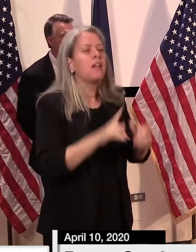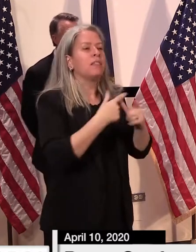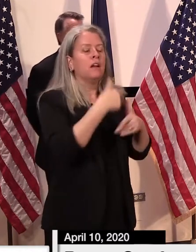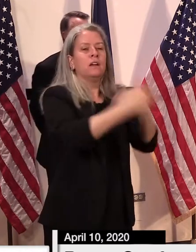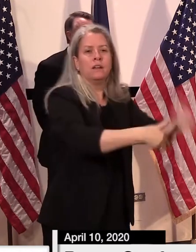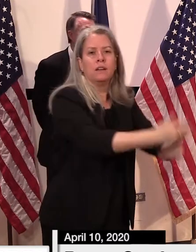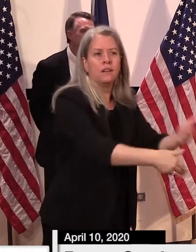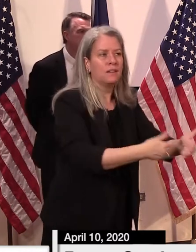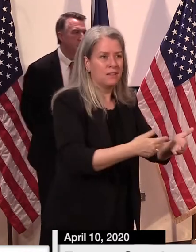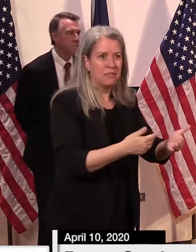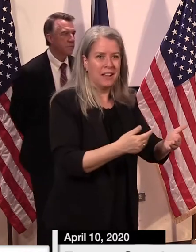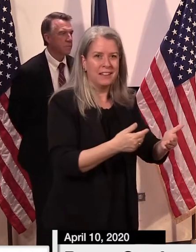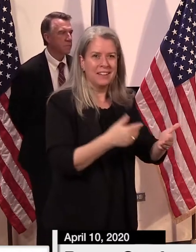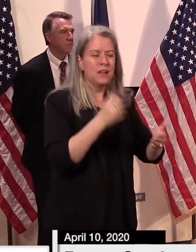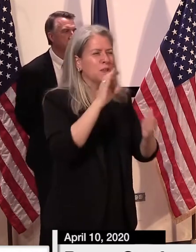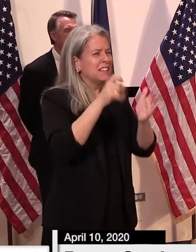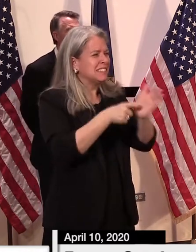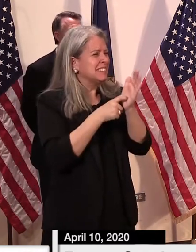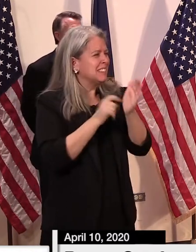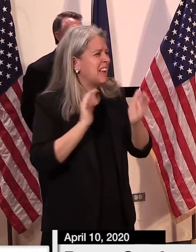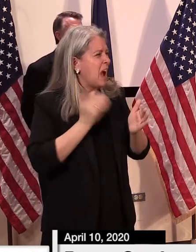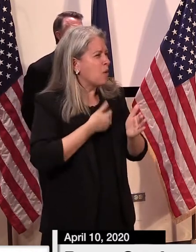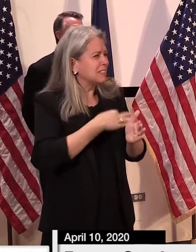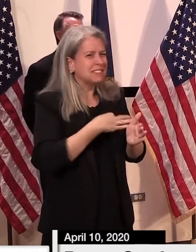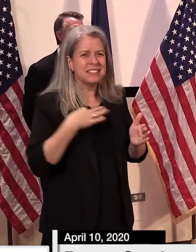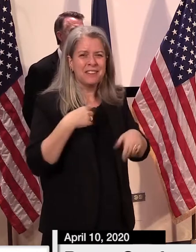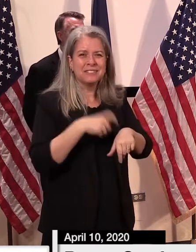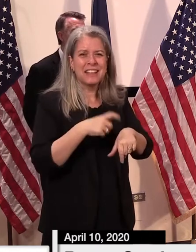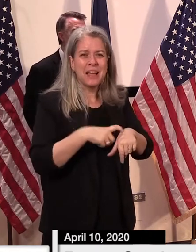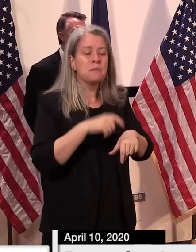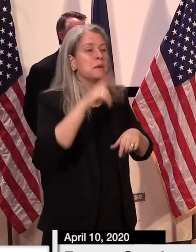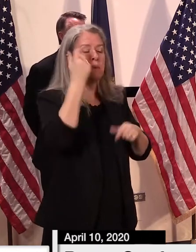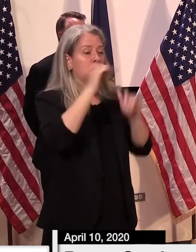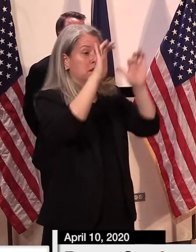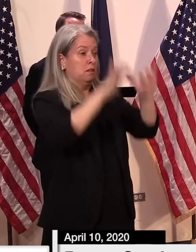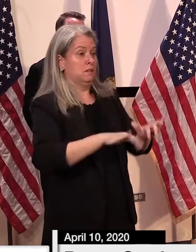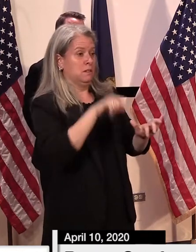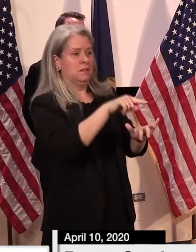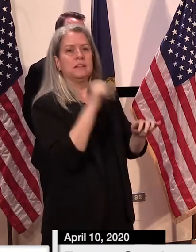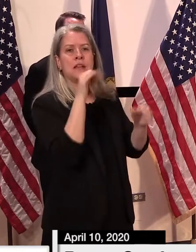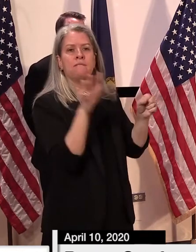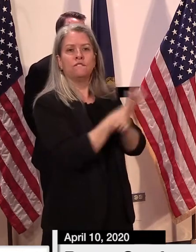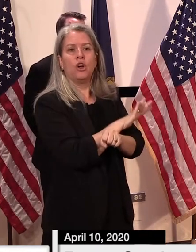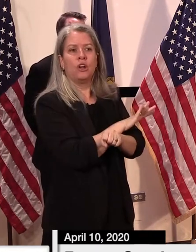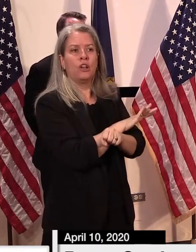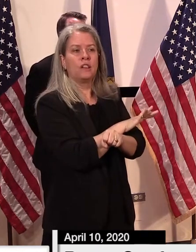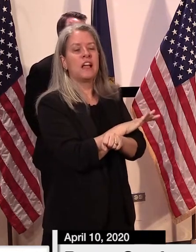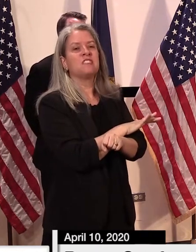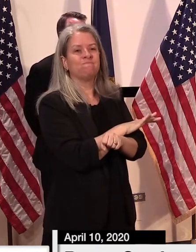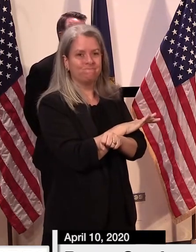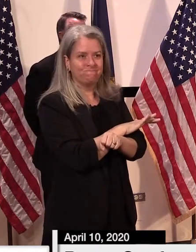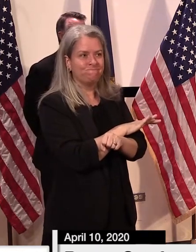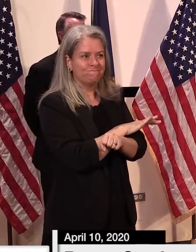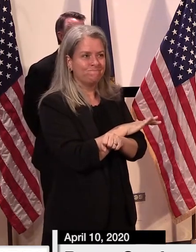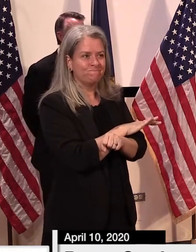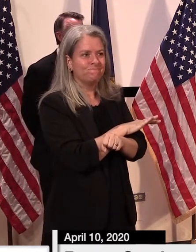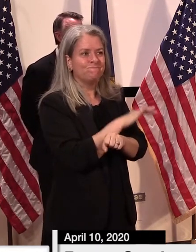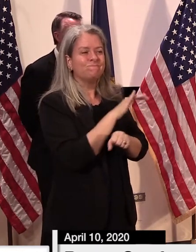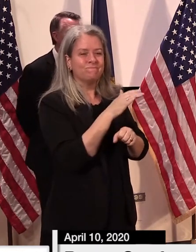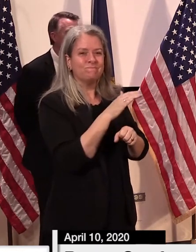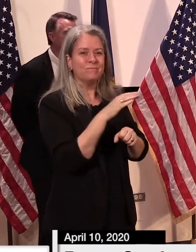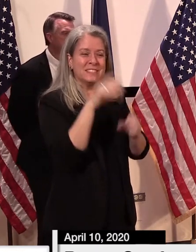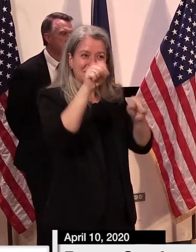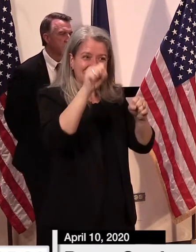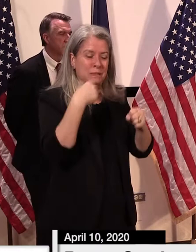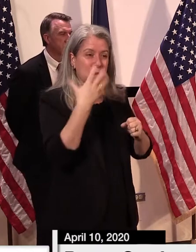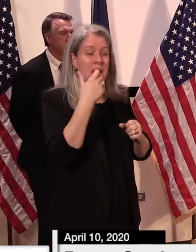payment that's causing someone to call our claim center because they're not receiving timely benefits. And so while we want to have someone